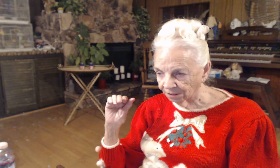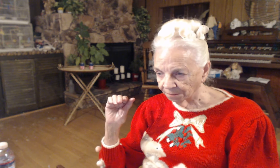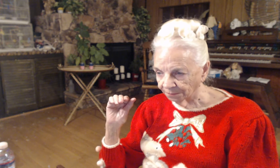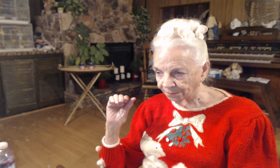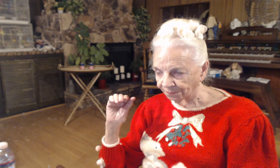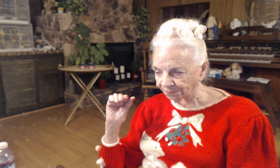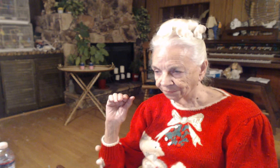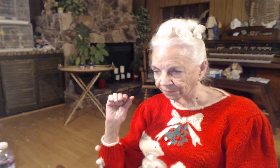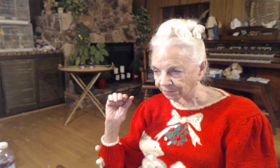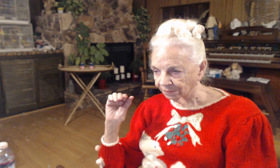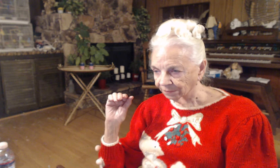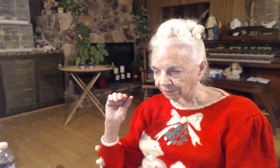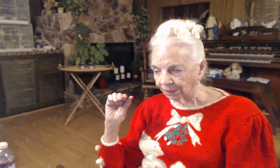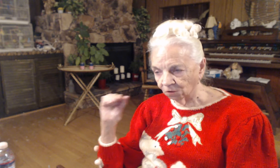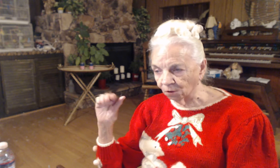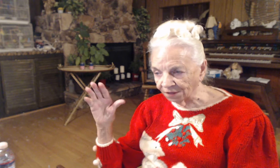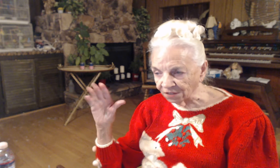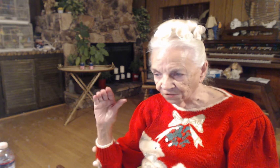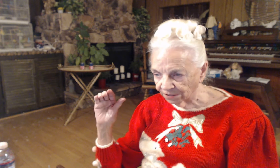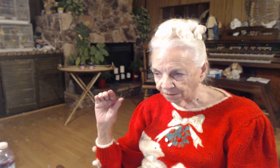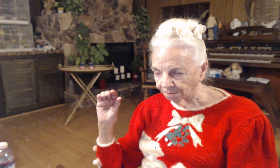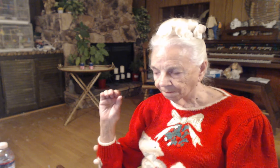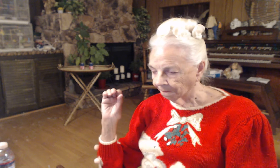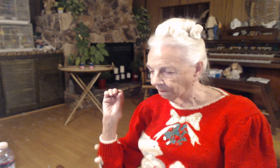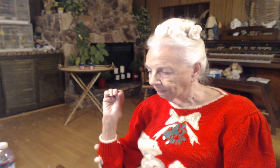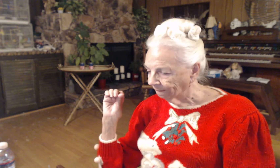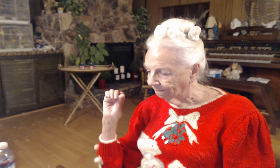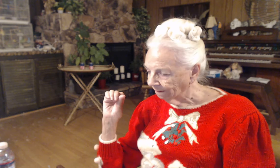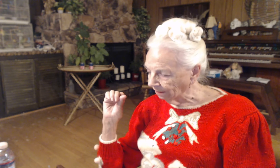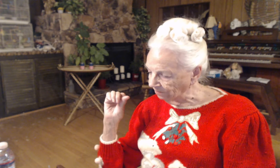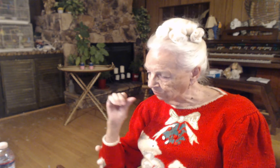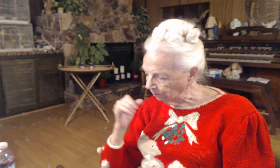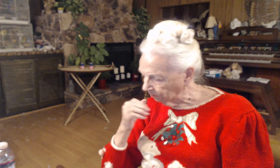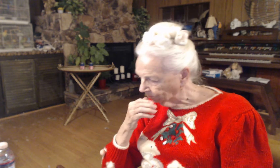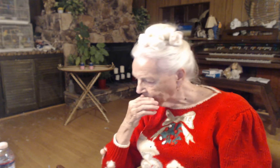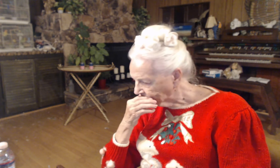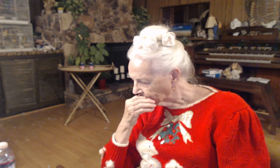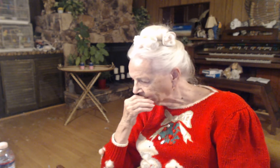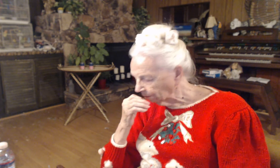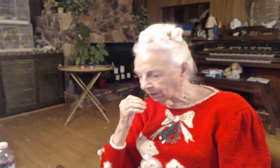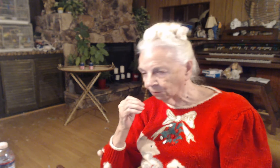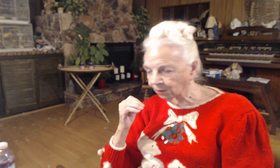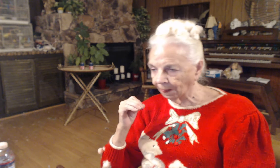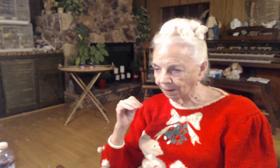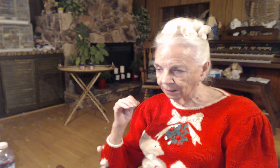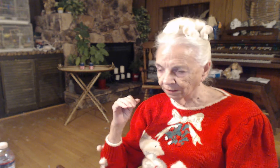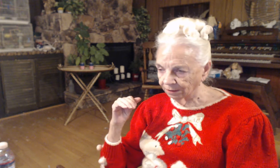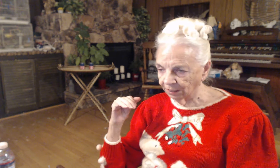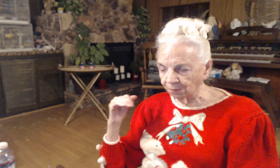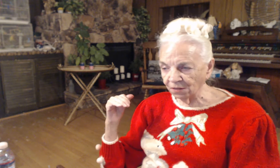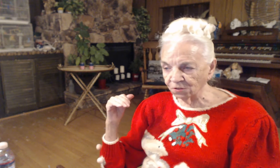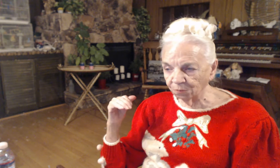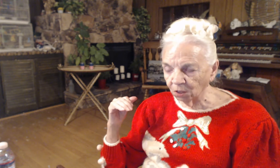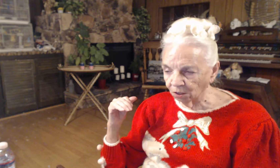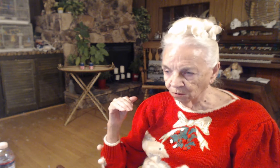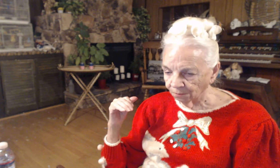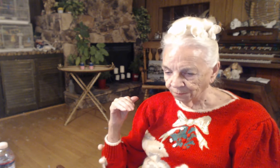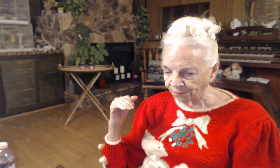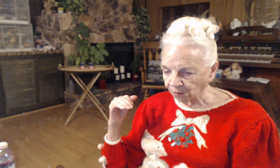northeast of Israel. Remember, the apostle Paul was